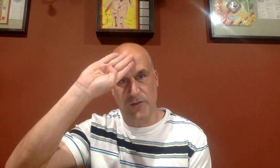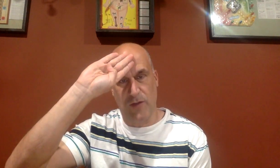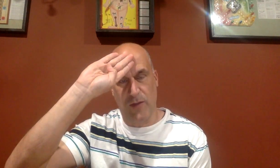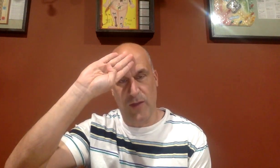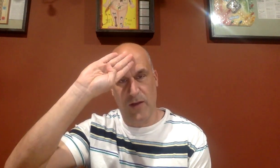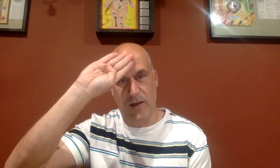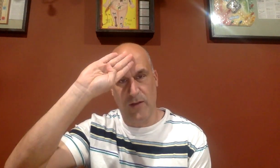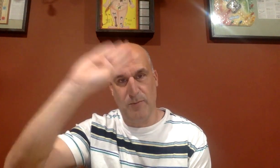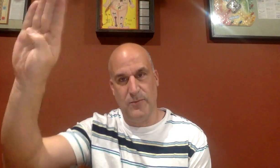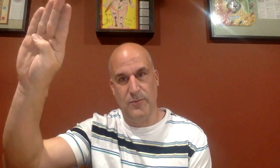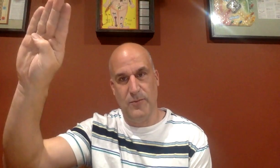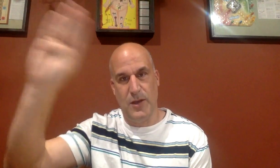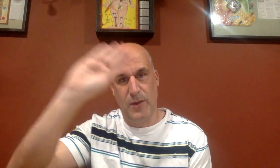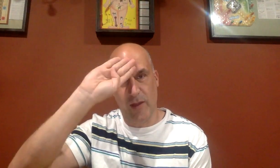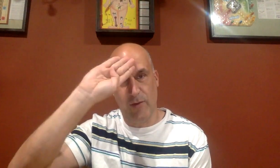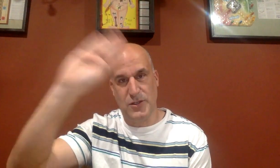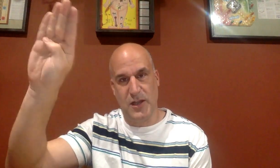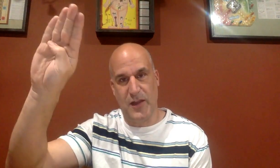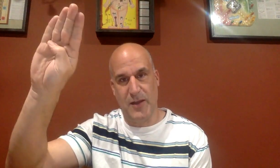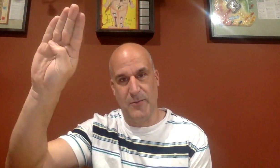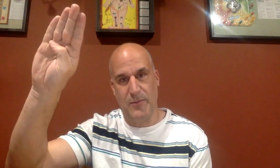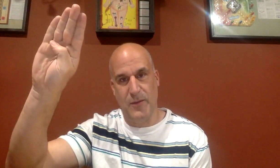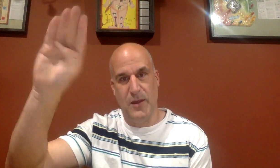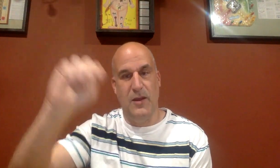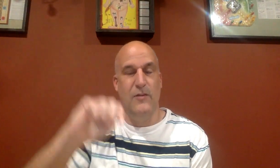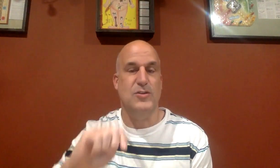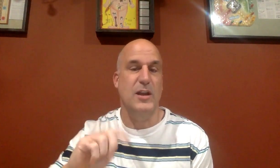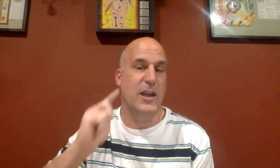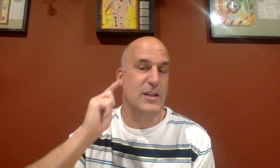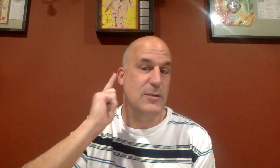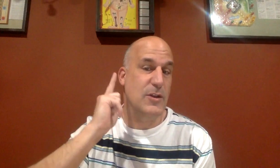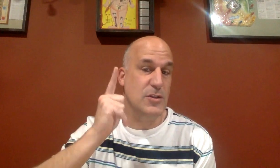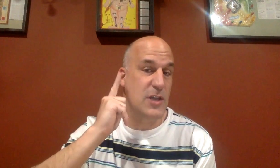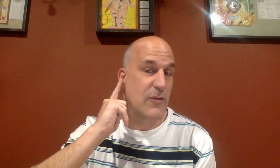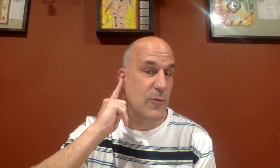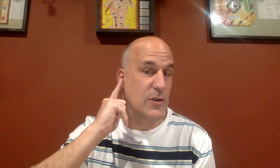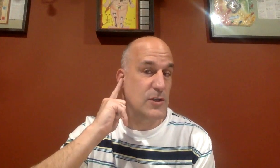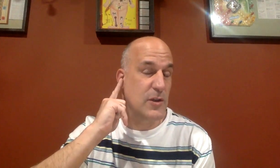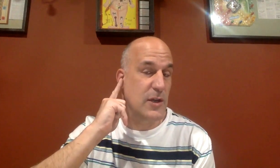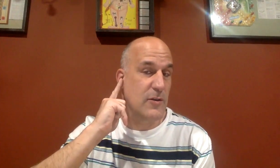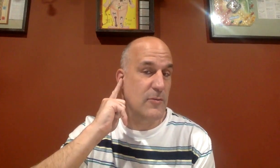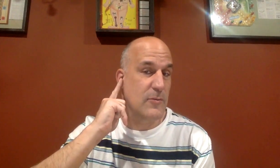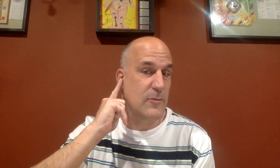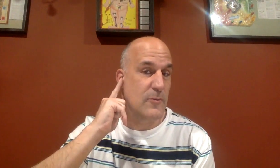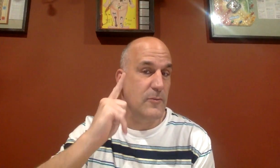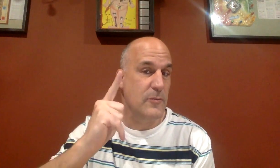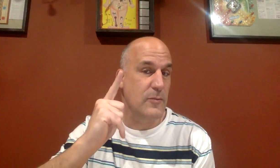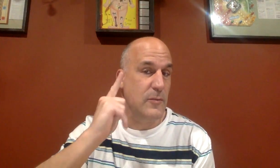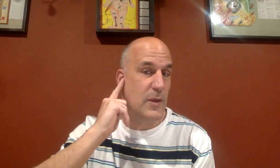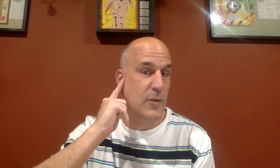thumb there and you kind of make that motion like that. If you're trying to indicate to someone that you're deaf, you point to your ear and you